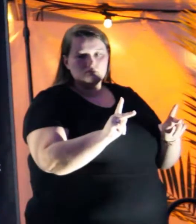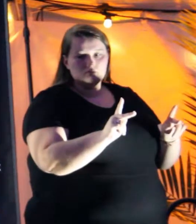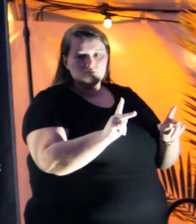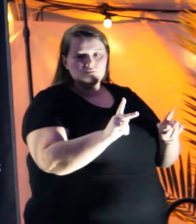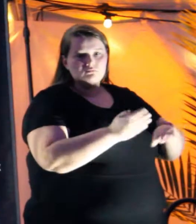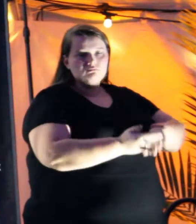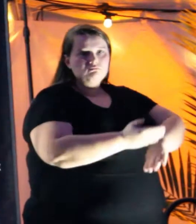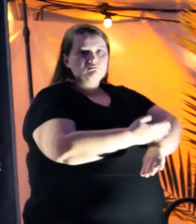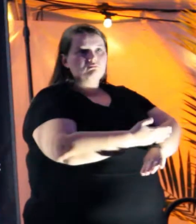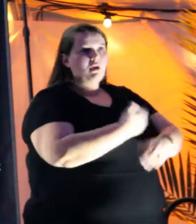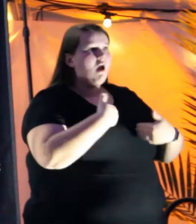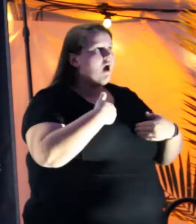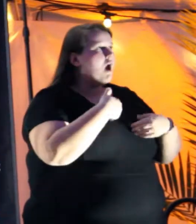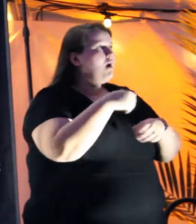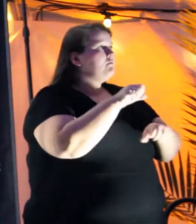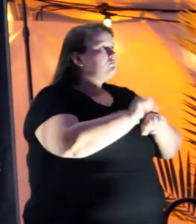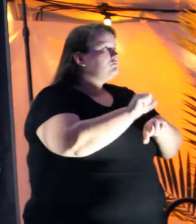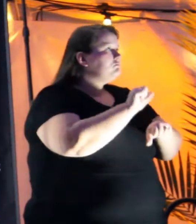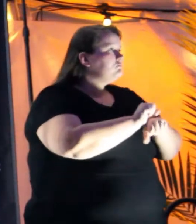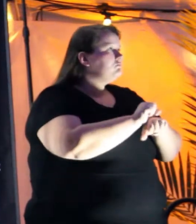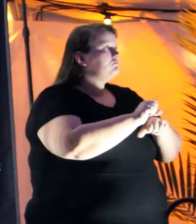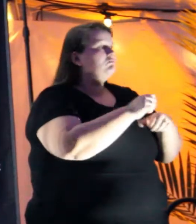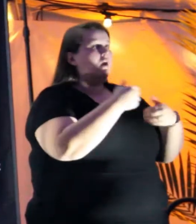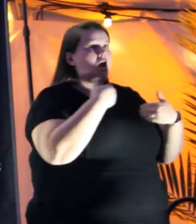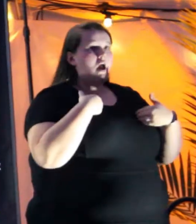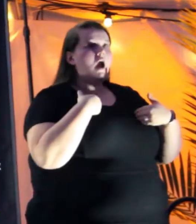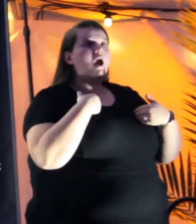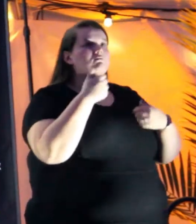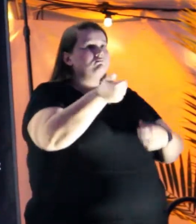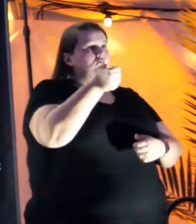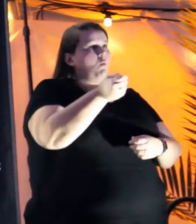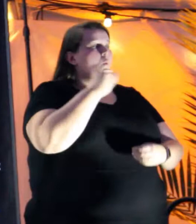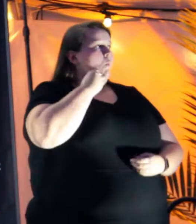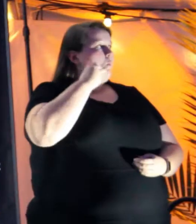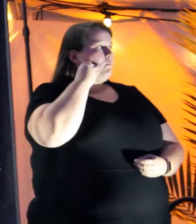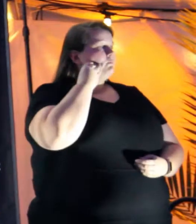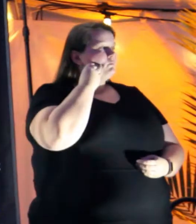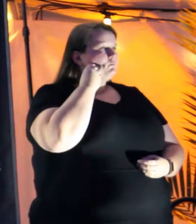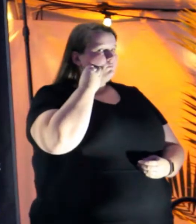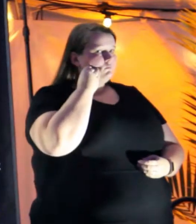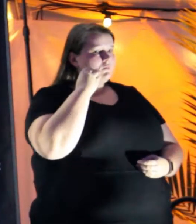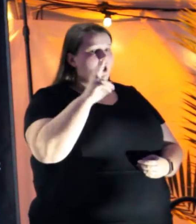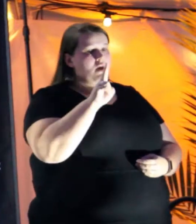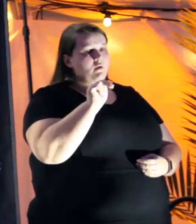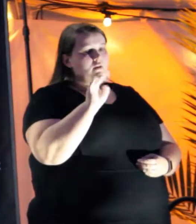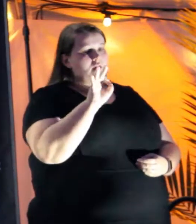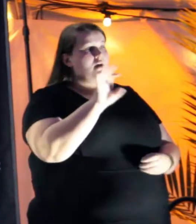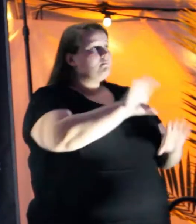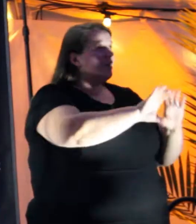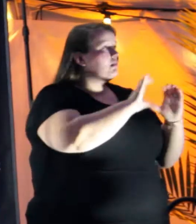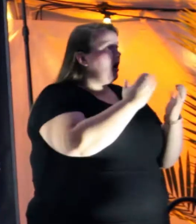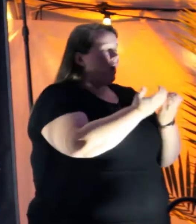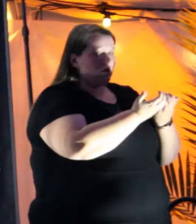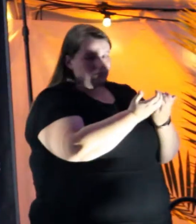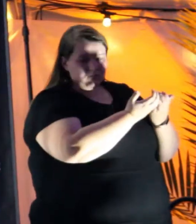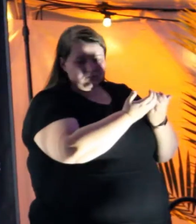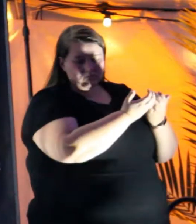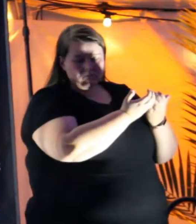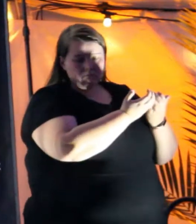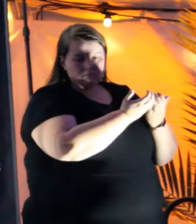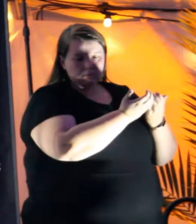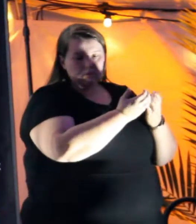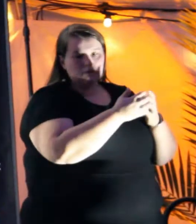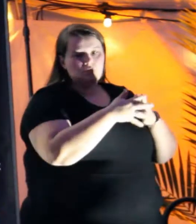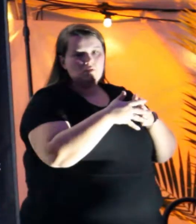to have a job, to have a place called home. At UNF, my classes are Crown in America